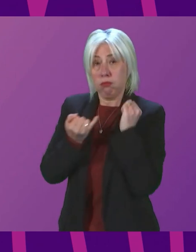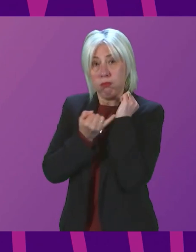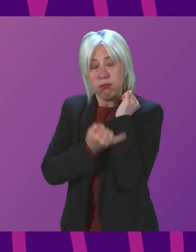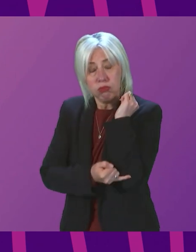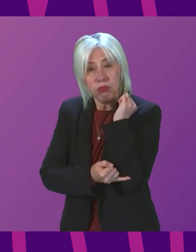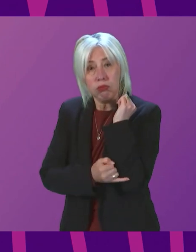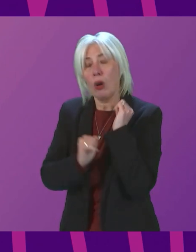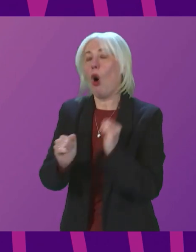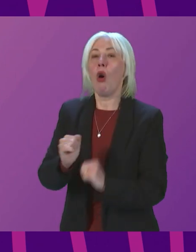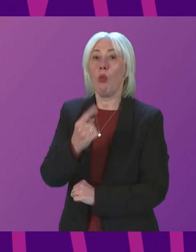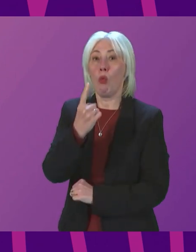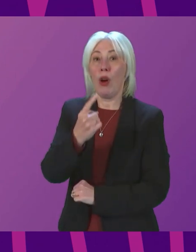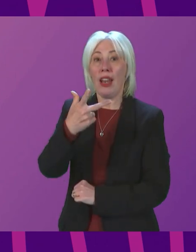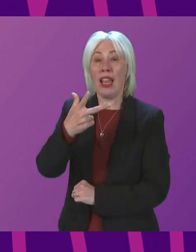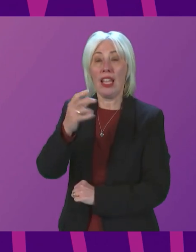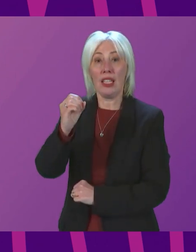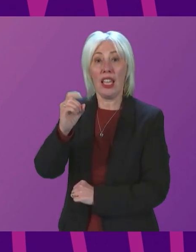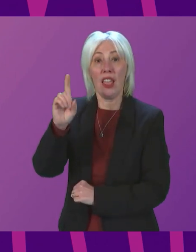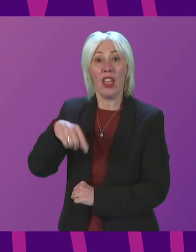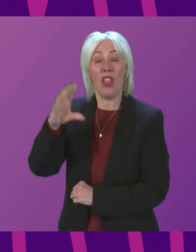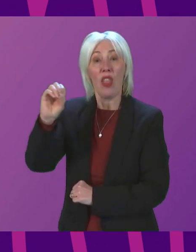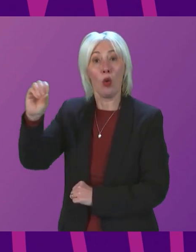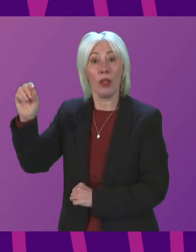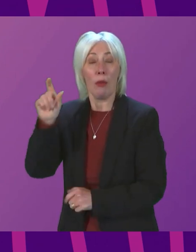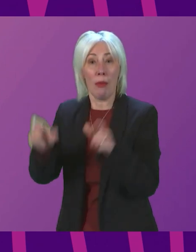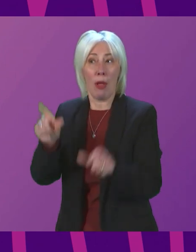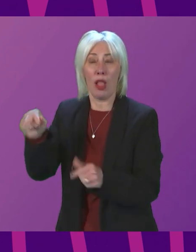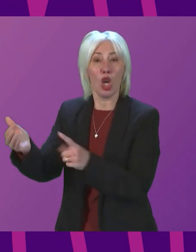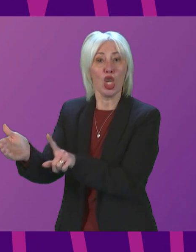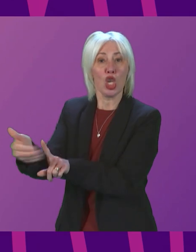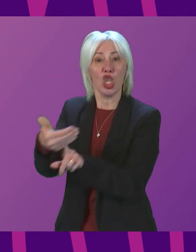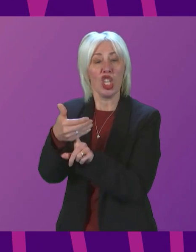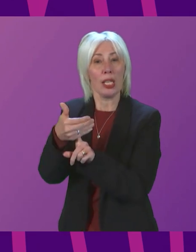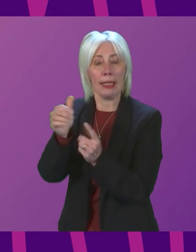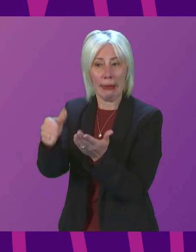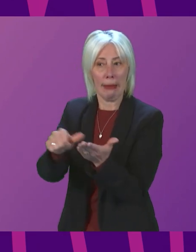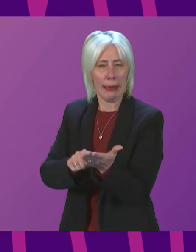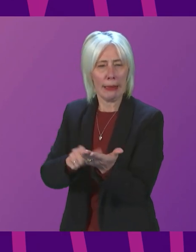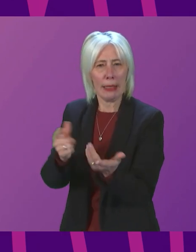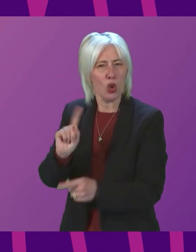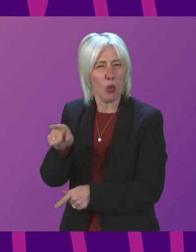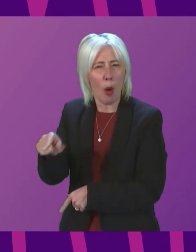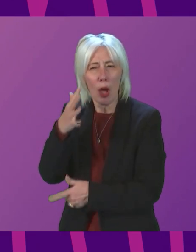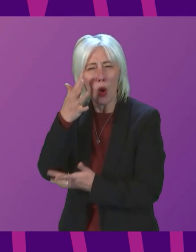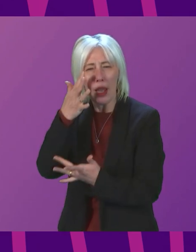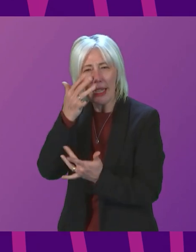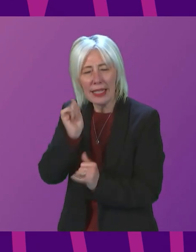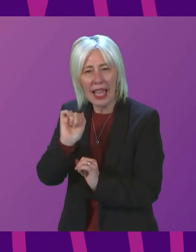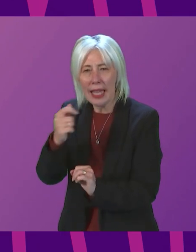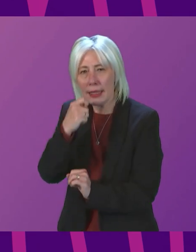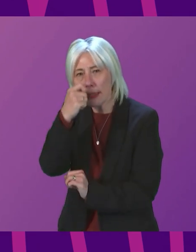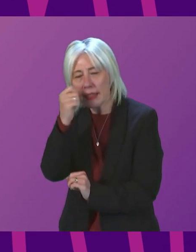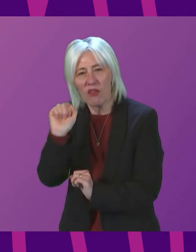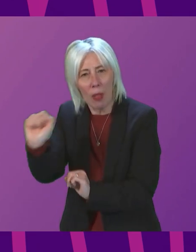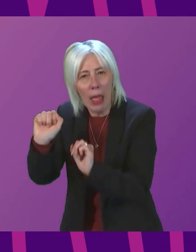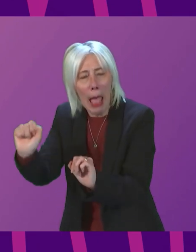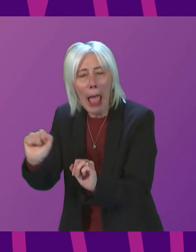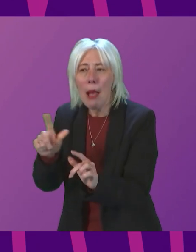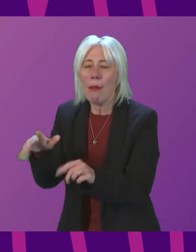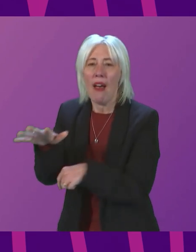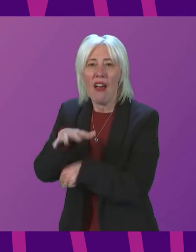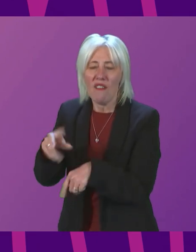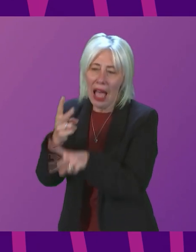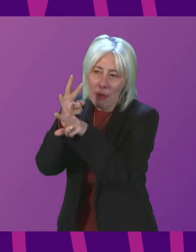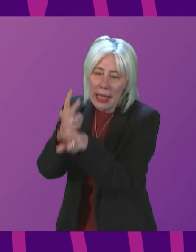,000 people who were on the shielding list. So where is the detail about testing for them and their family carers beyond April?